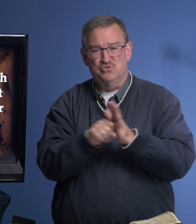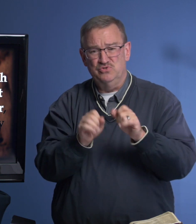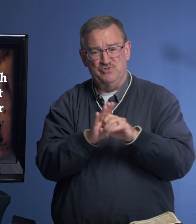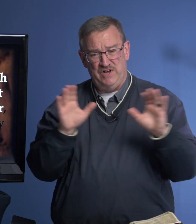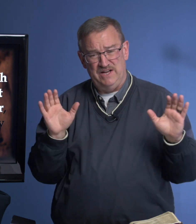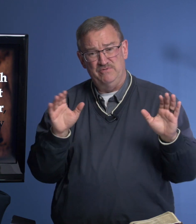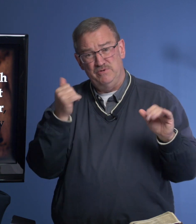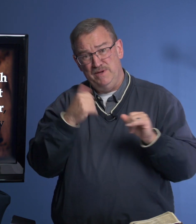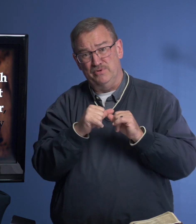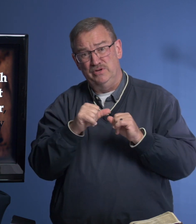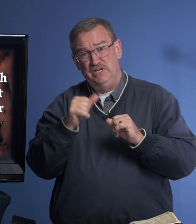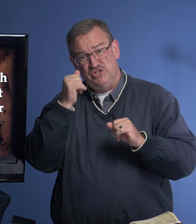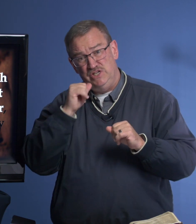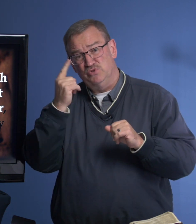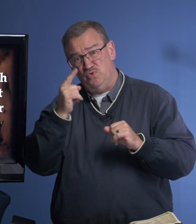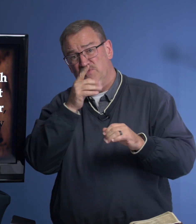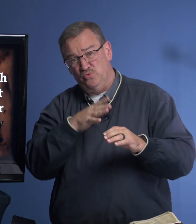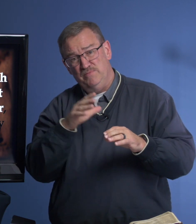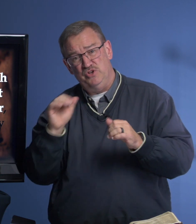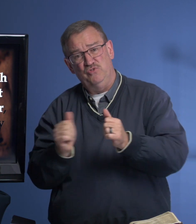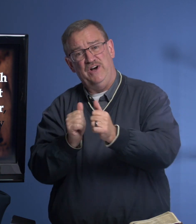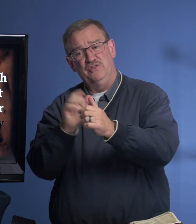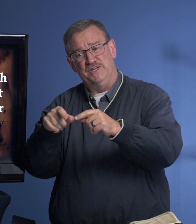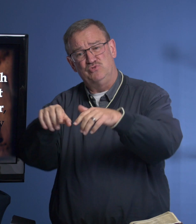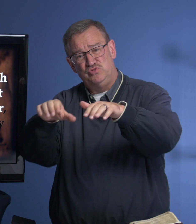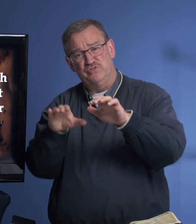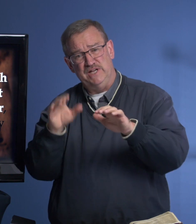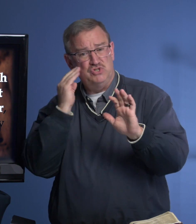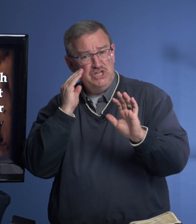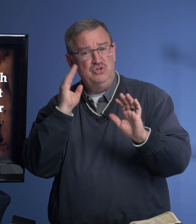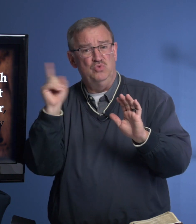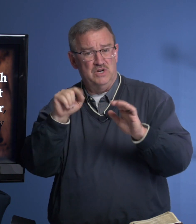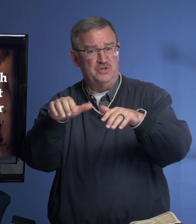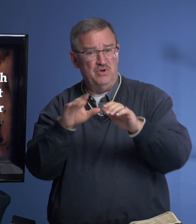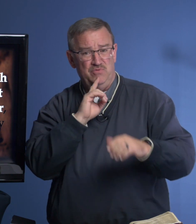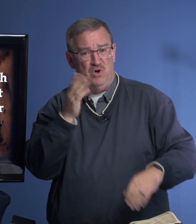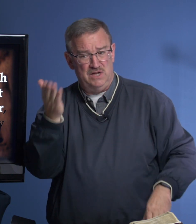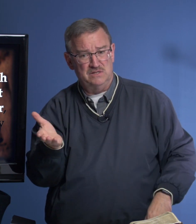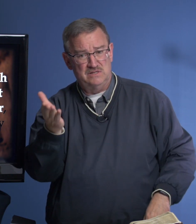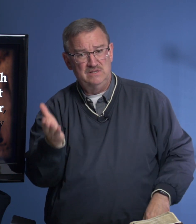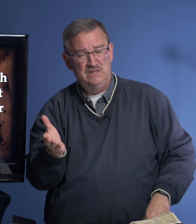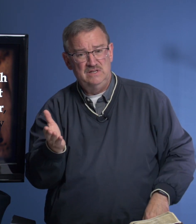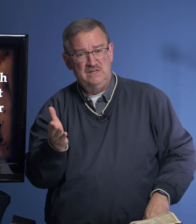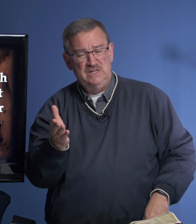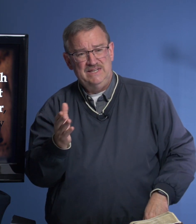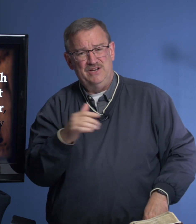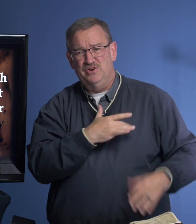crucified, remember, she was one of the women who followed them to the grave. She knew where the grave was. And her